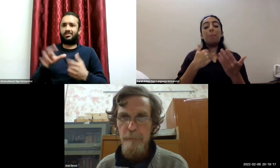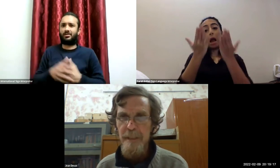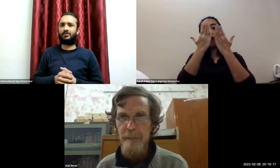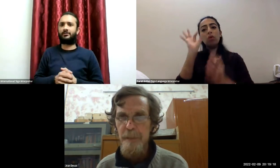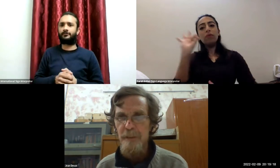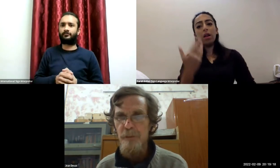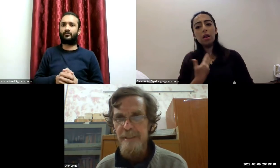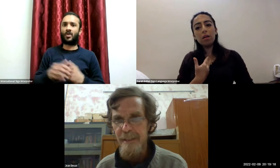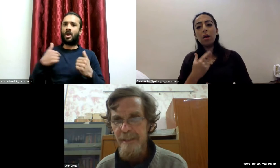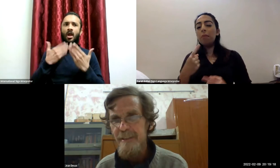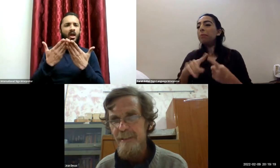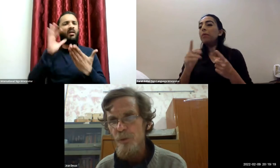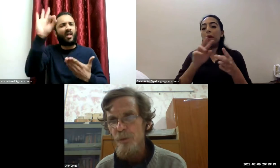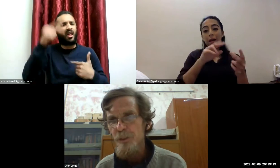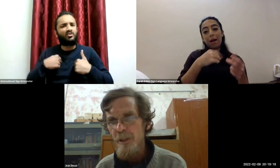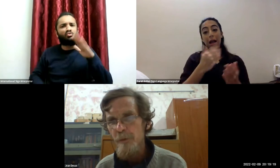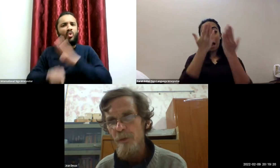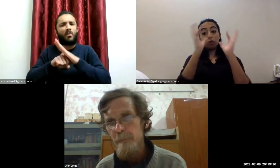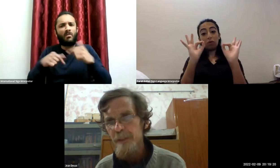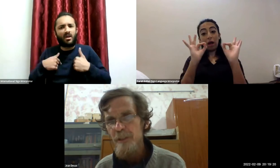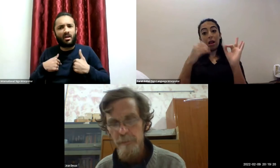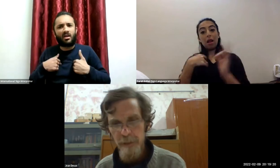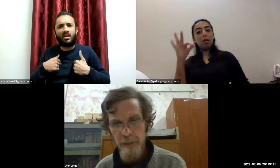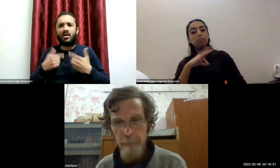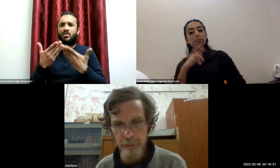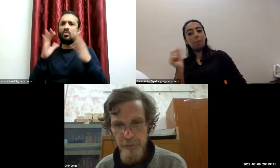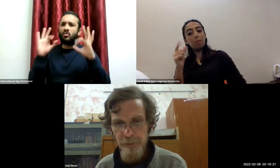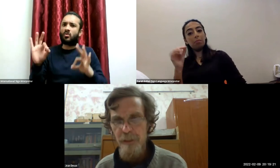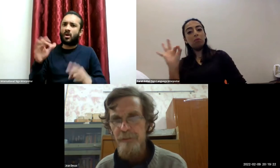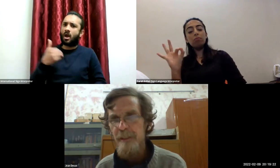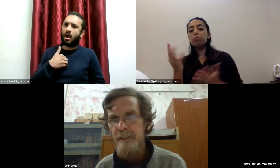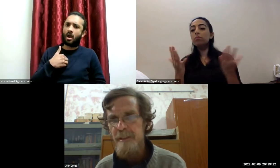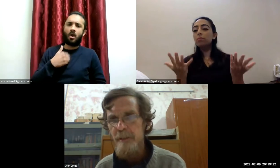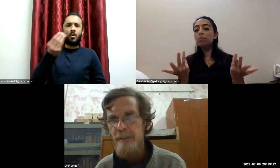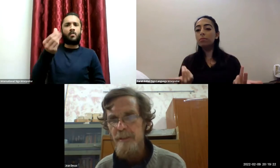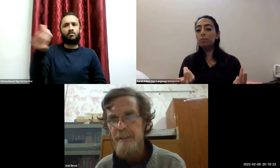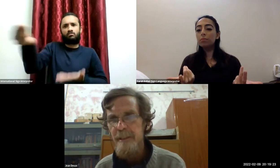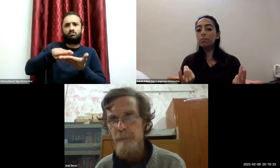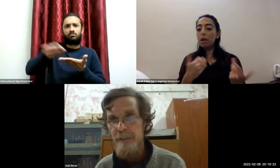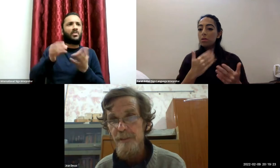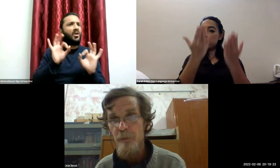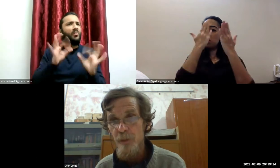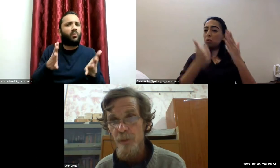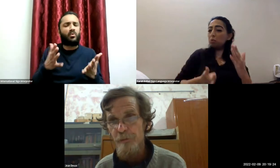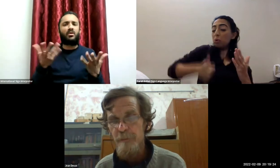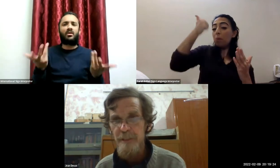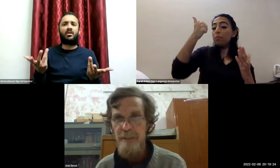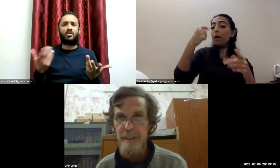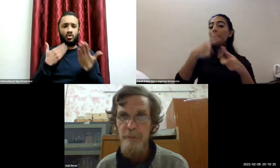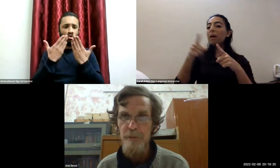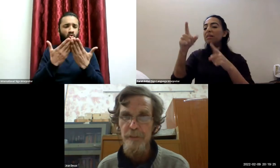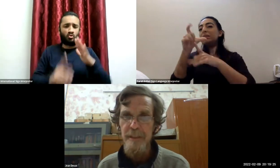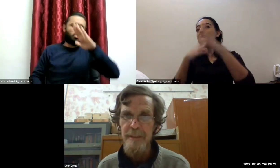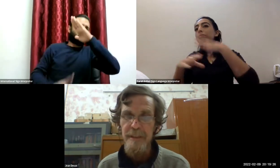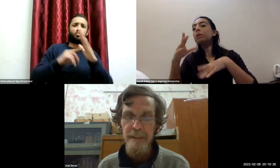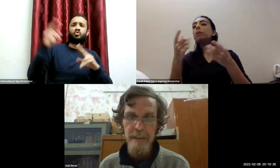but that may not translate into a good job a well-paid job because of the disabilities that they experience and we know from national